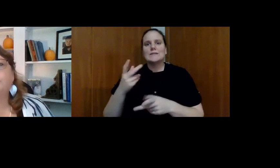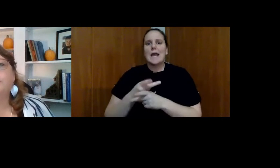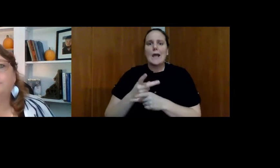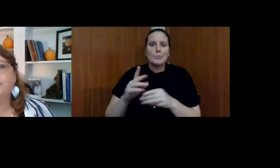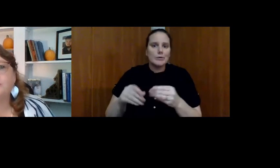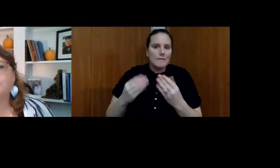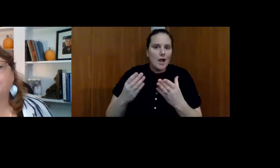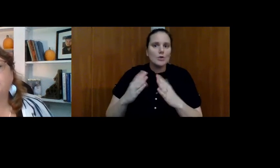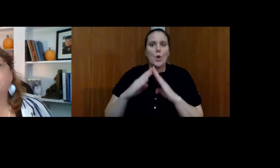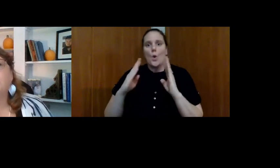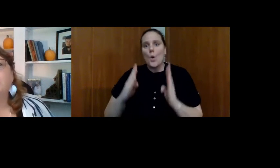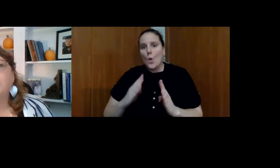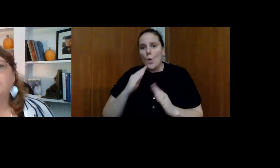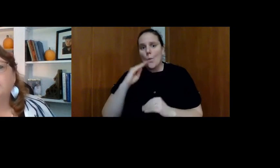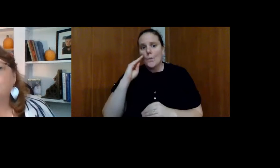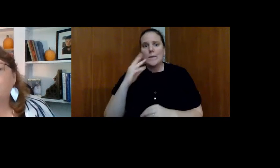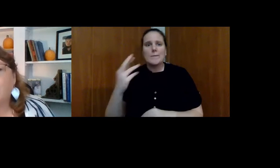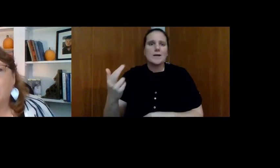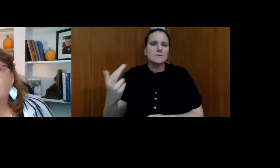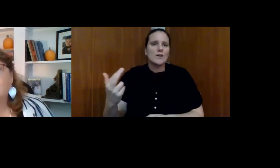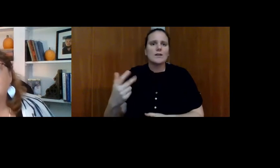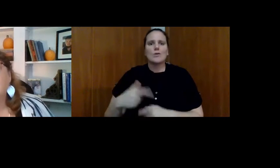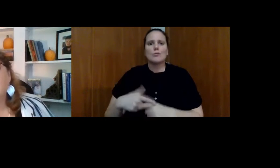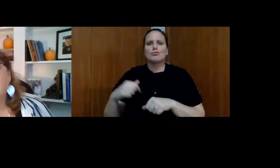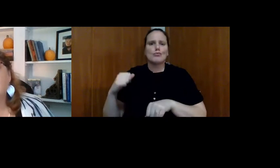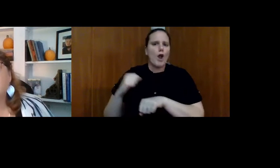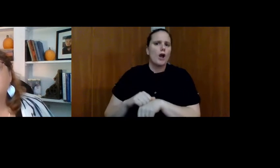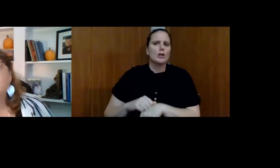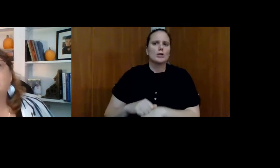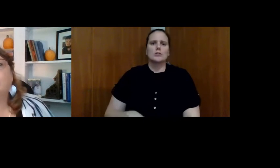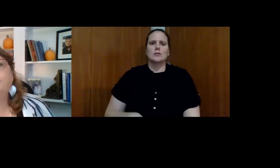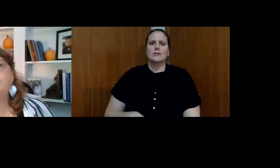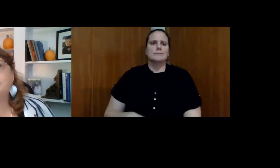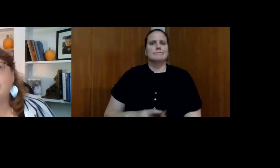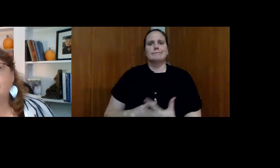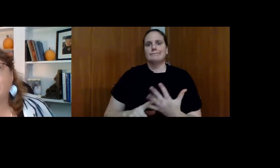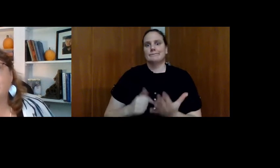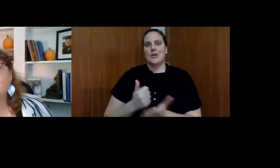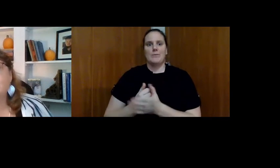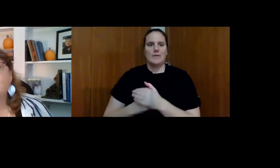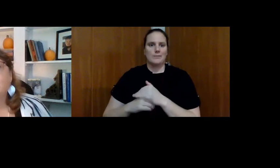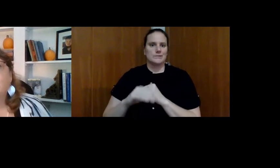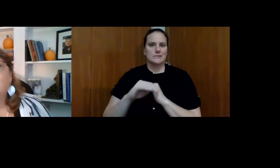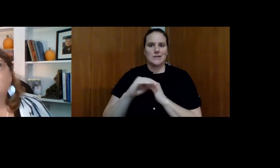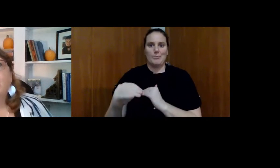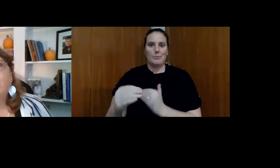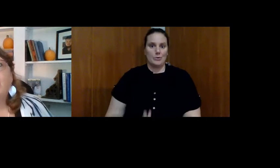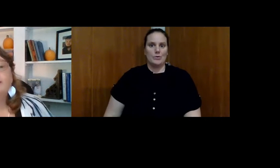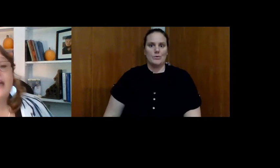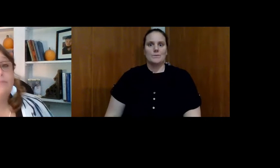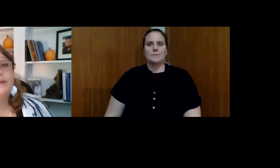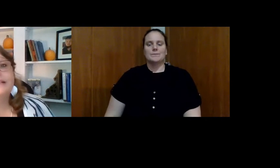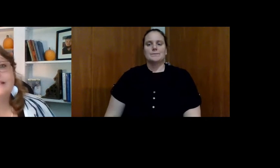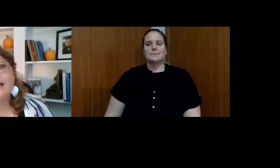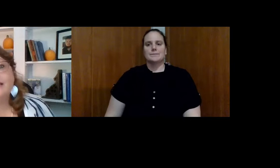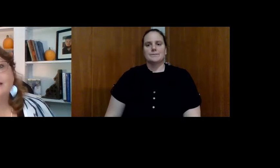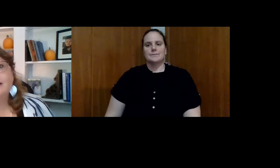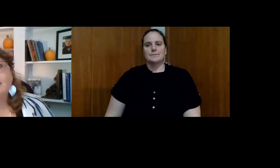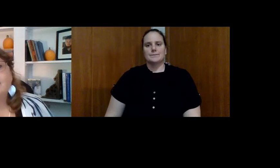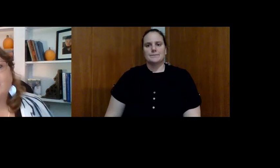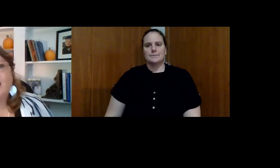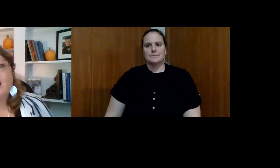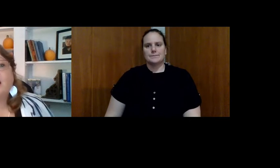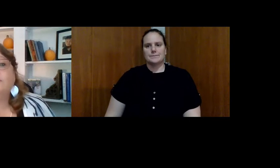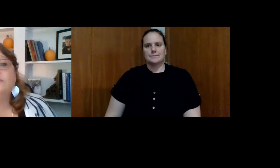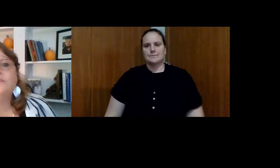home, their best friend, their rock to help them stabilize. That being said,